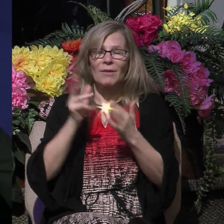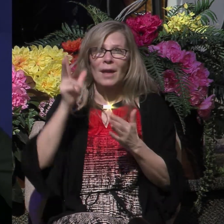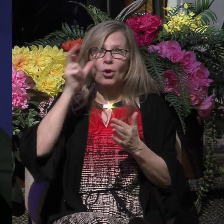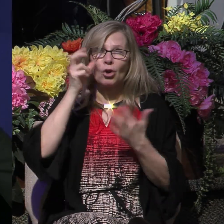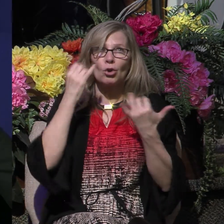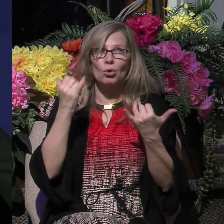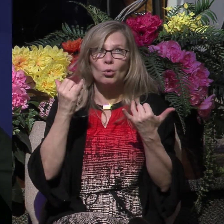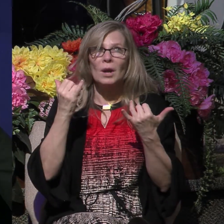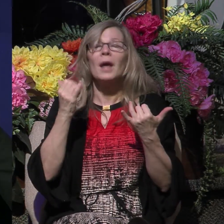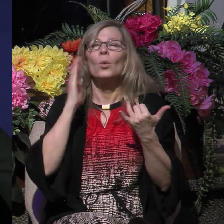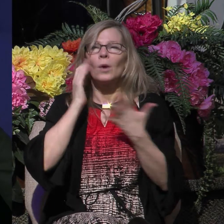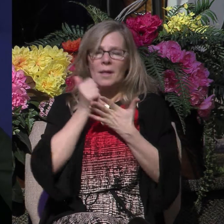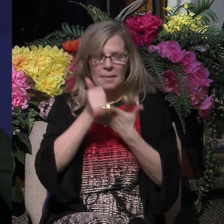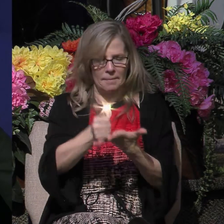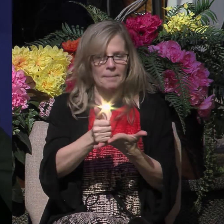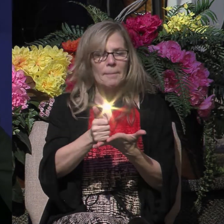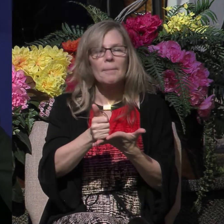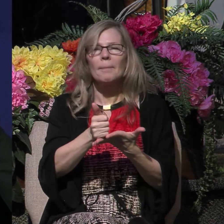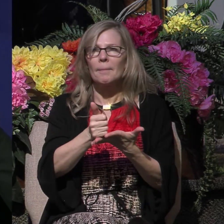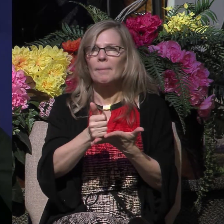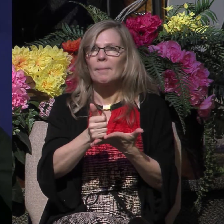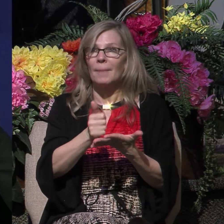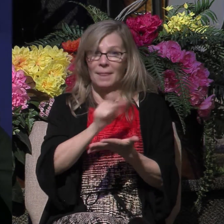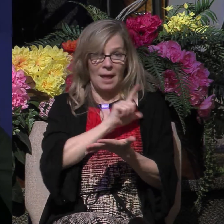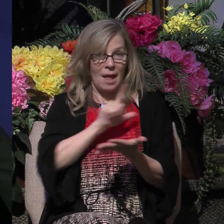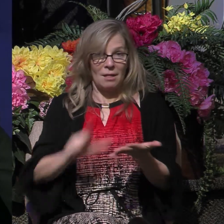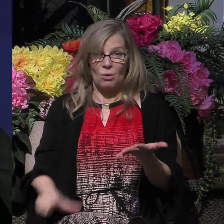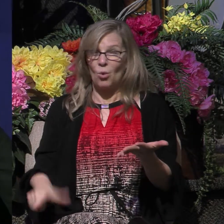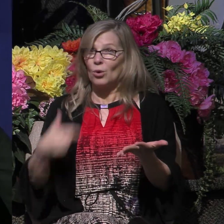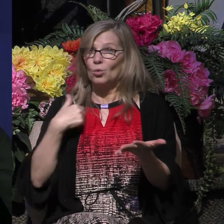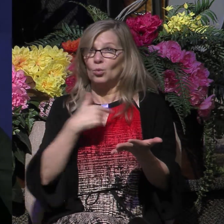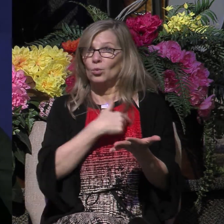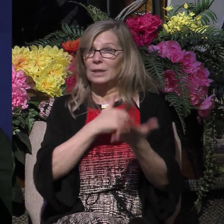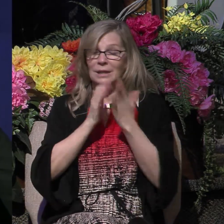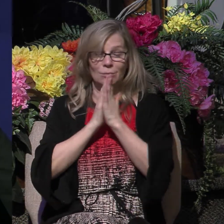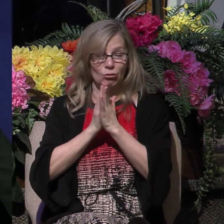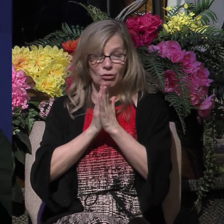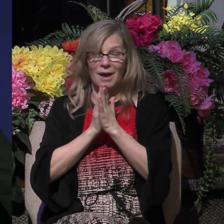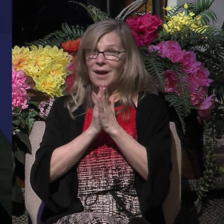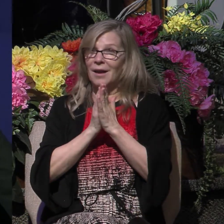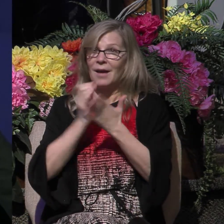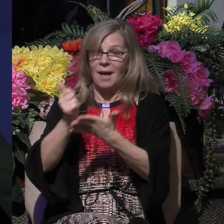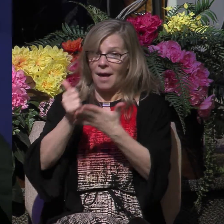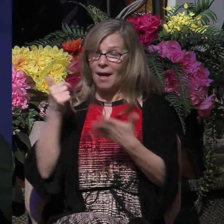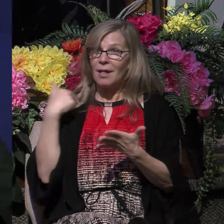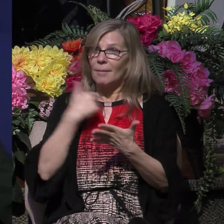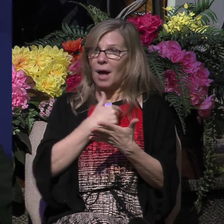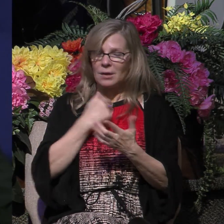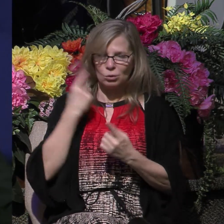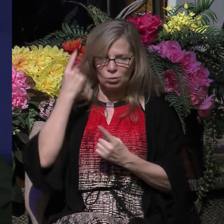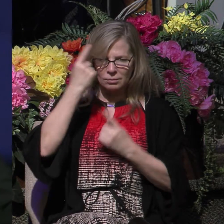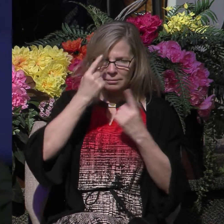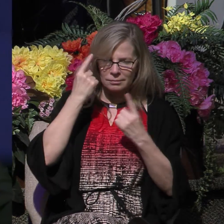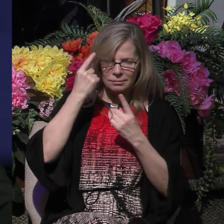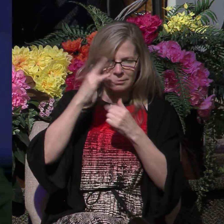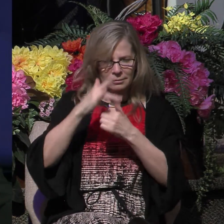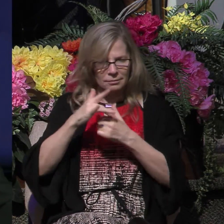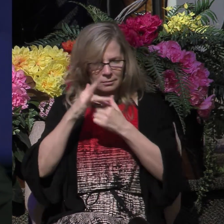Now, Lord, we do pray that you'll help us to ponder these truths, to